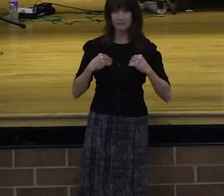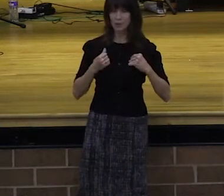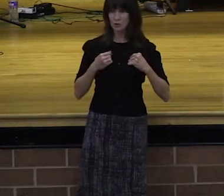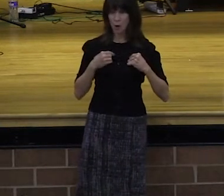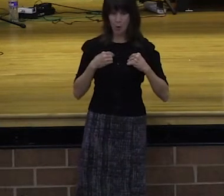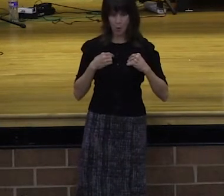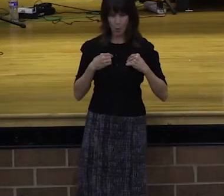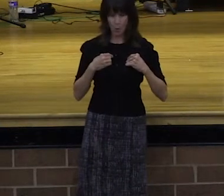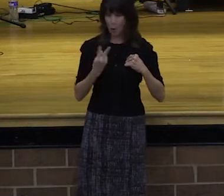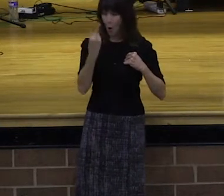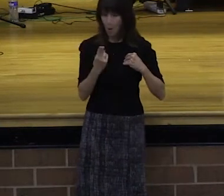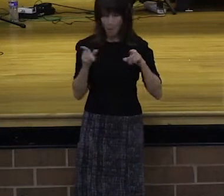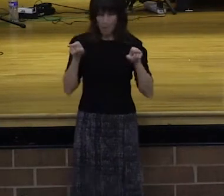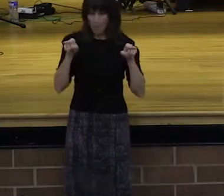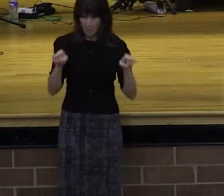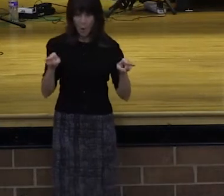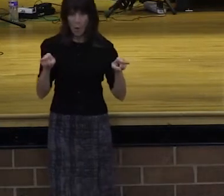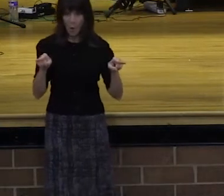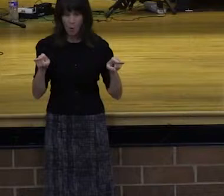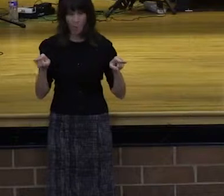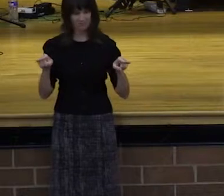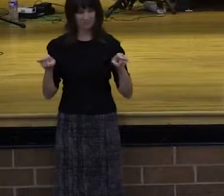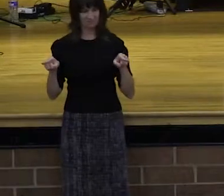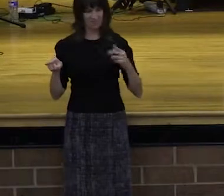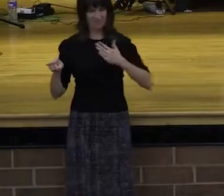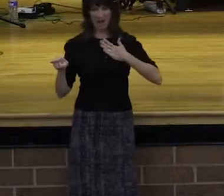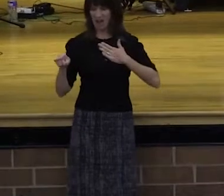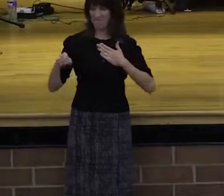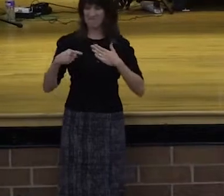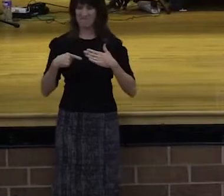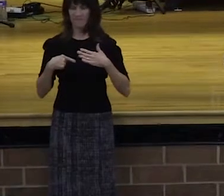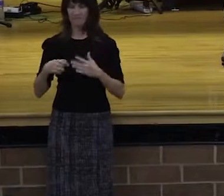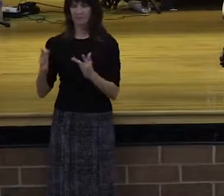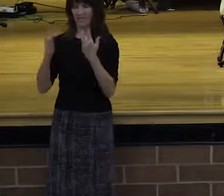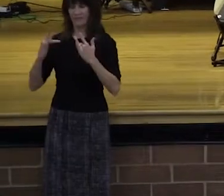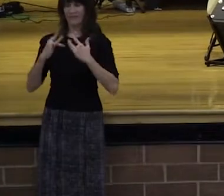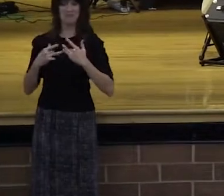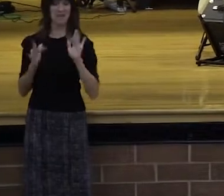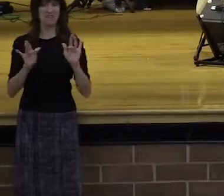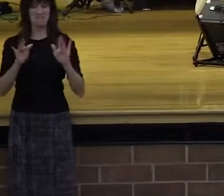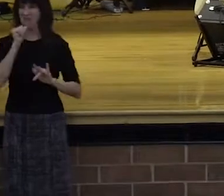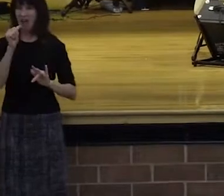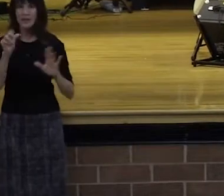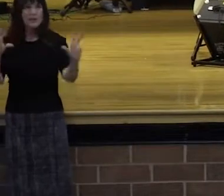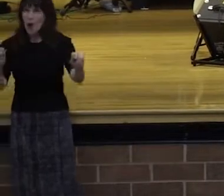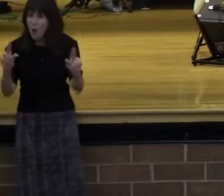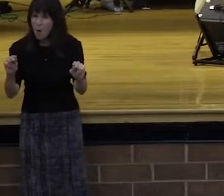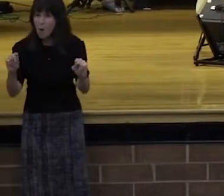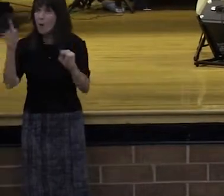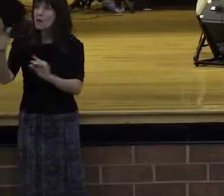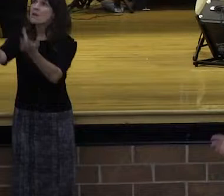God and they're all to bless us and they're all to create this cycle of being a blessed giver and a blessed